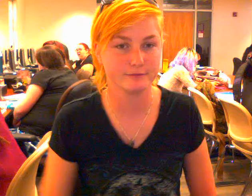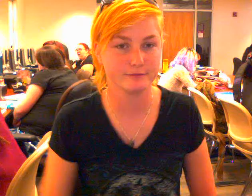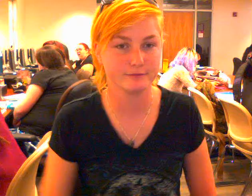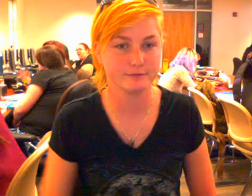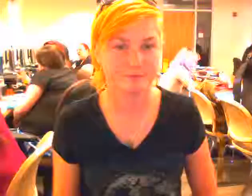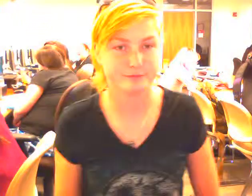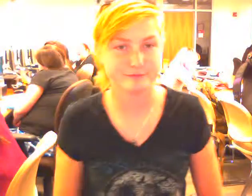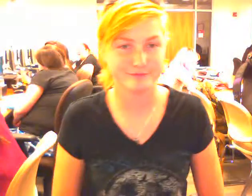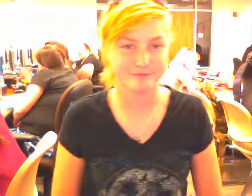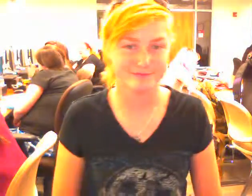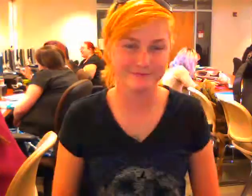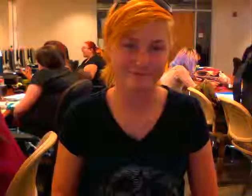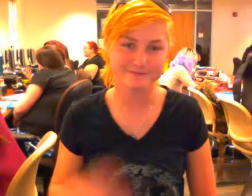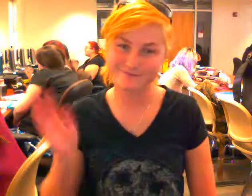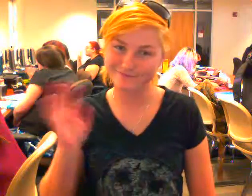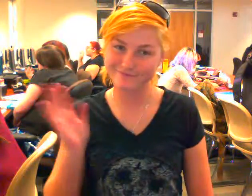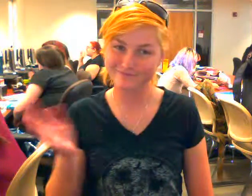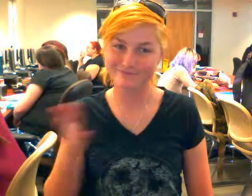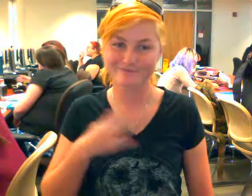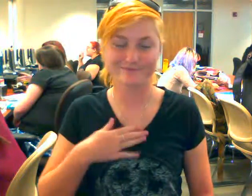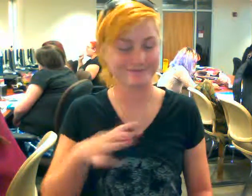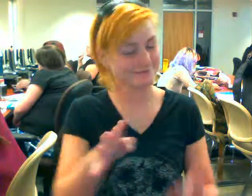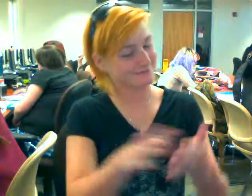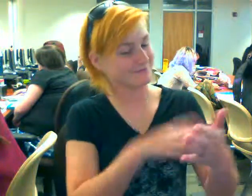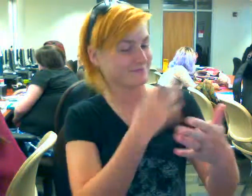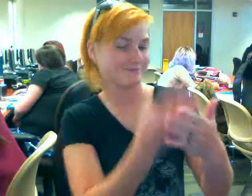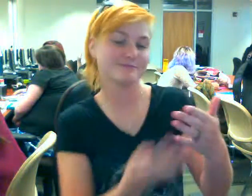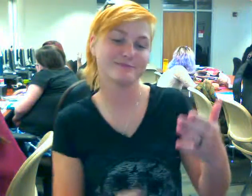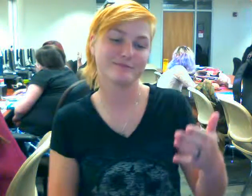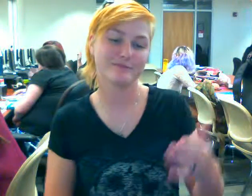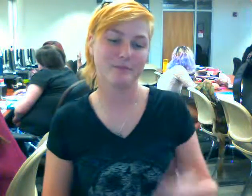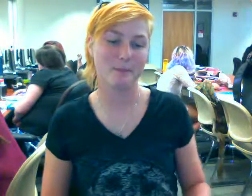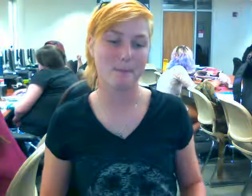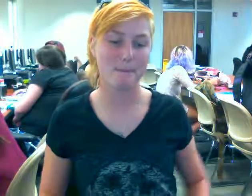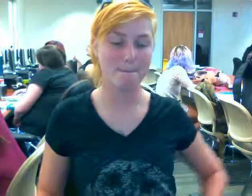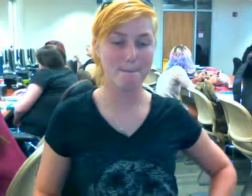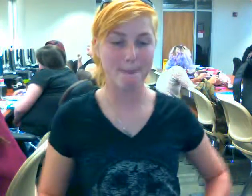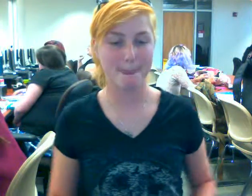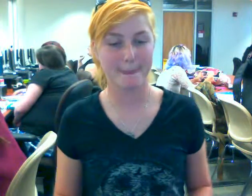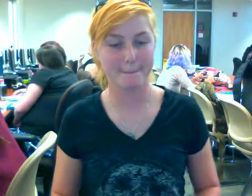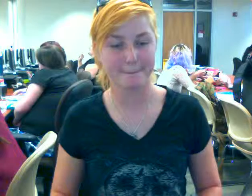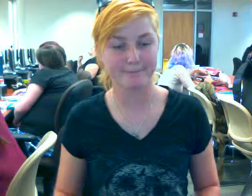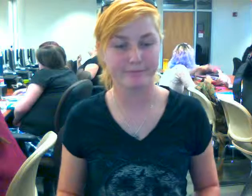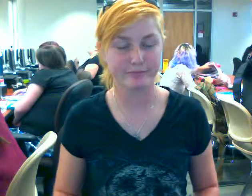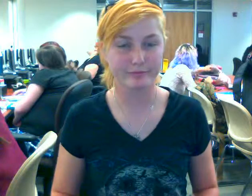It's like you ask the mom to show the husband, and the the baby, and he's like, he's like, don't you want to see her?